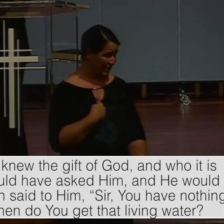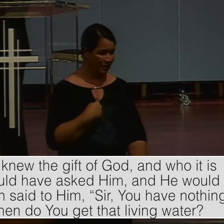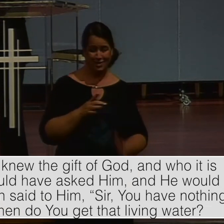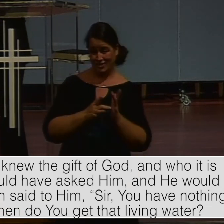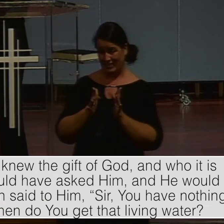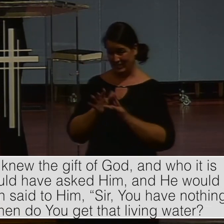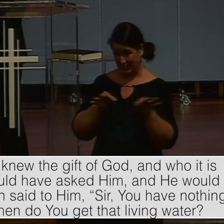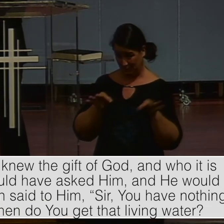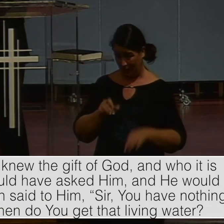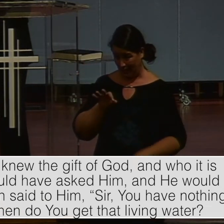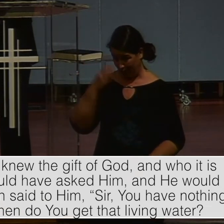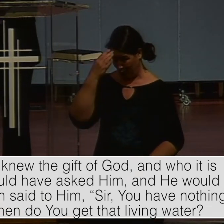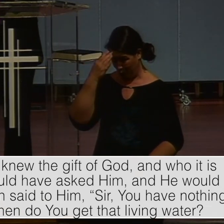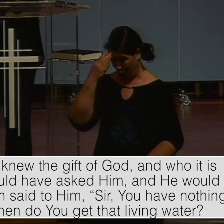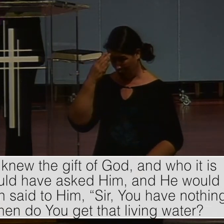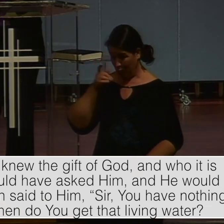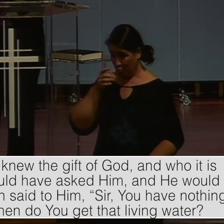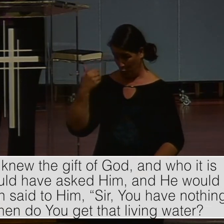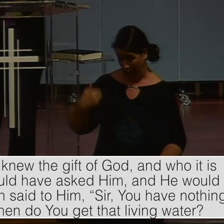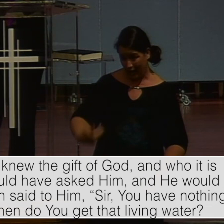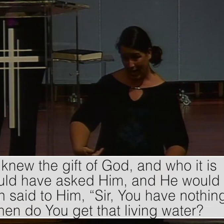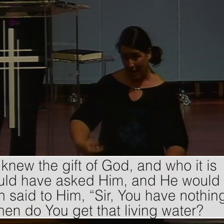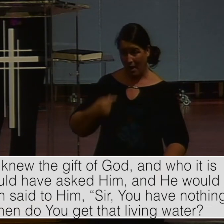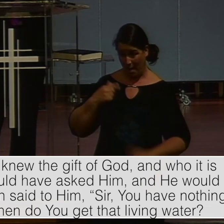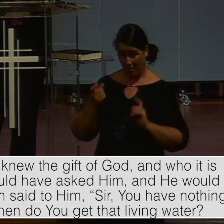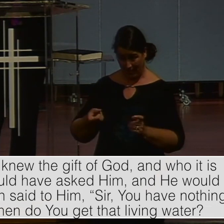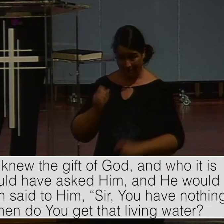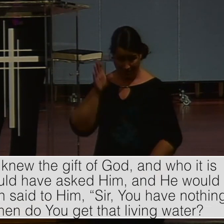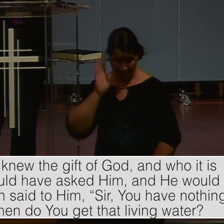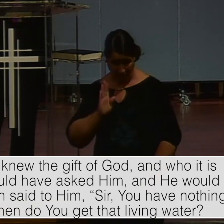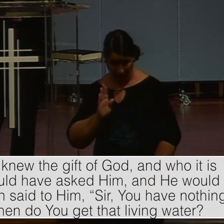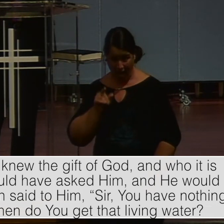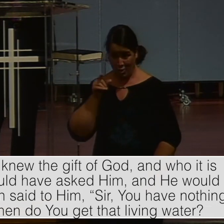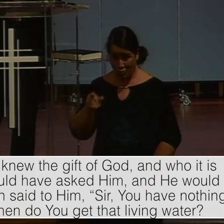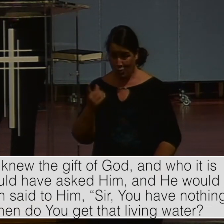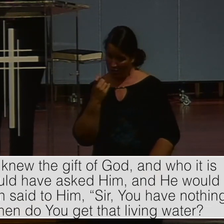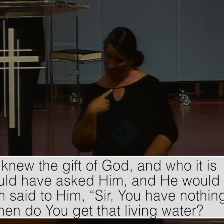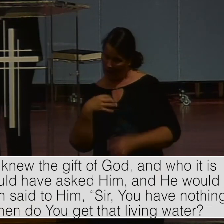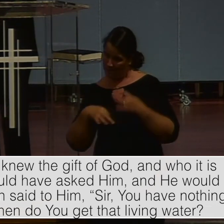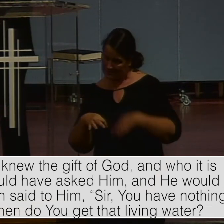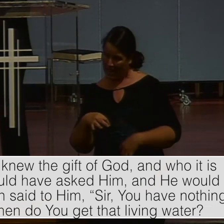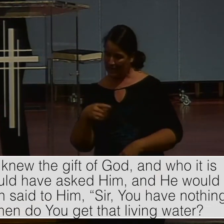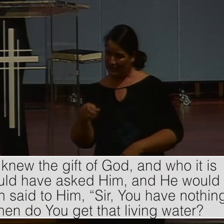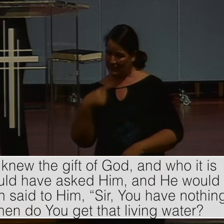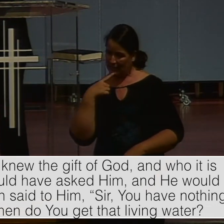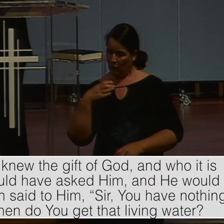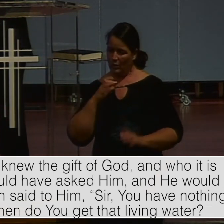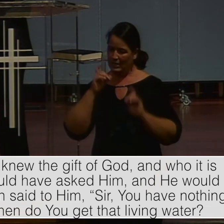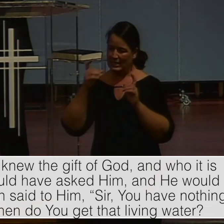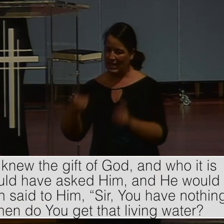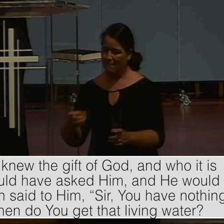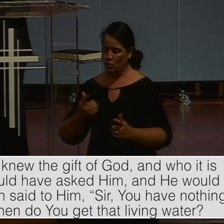knew the gift of God and who it is who says to you, give me a drink, you would have asked him and he would have given